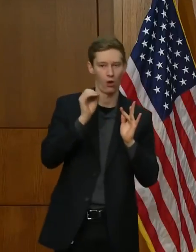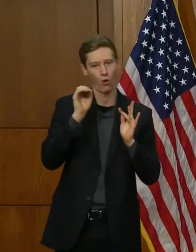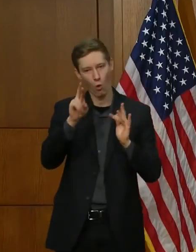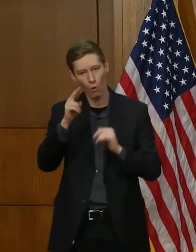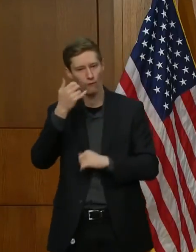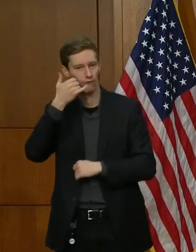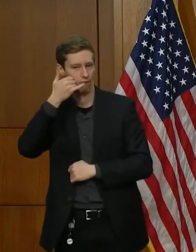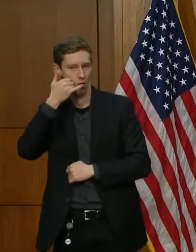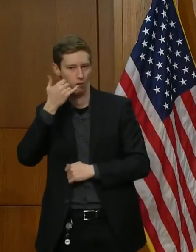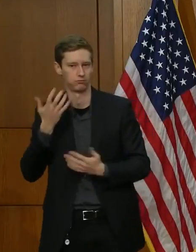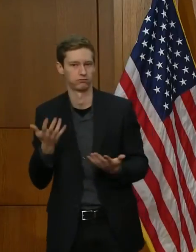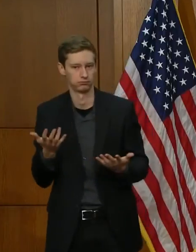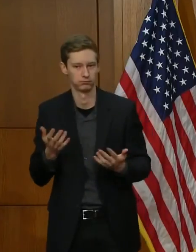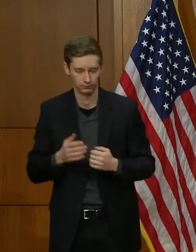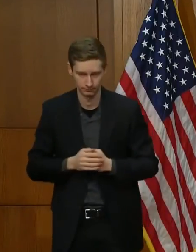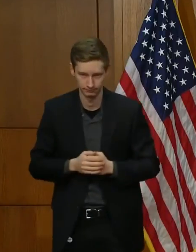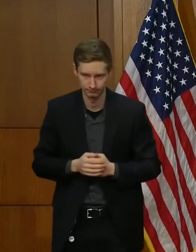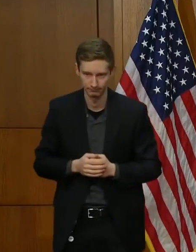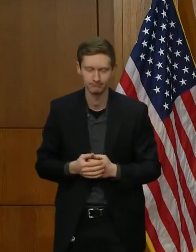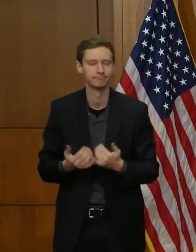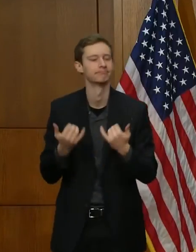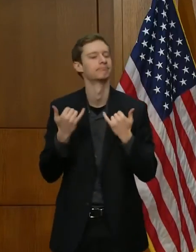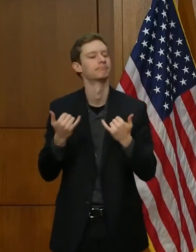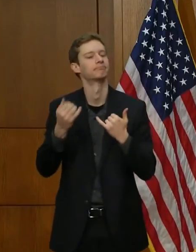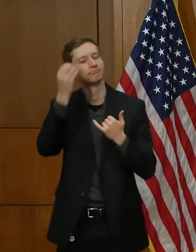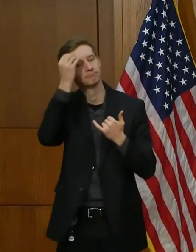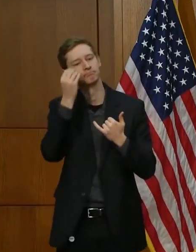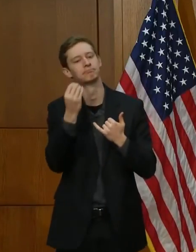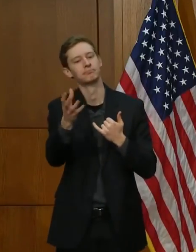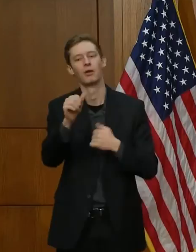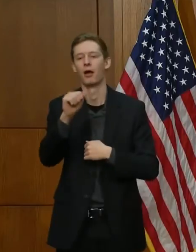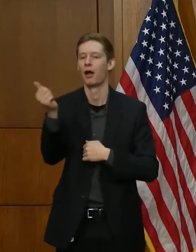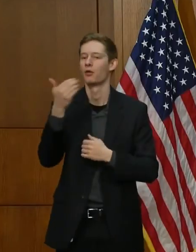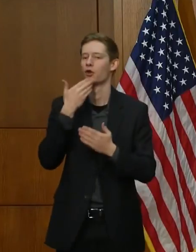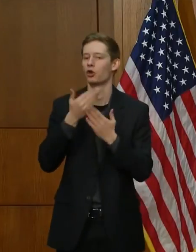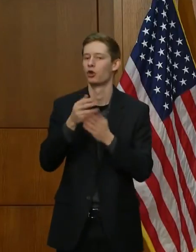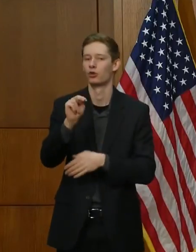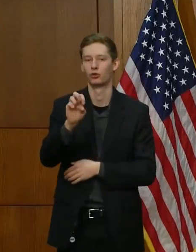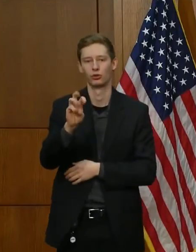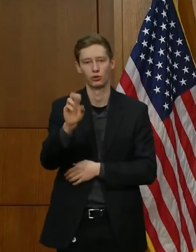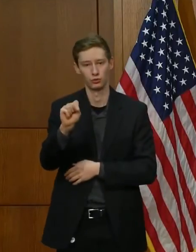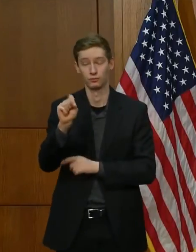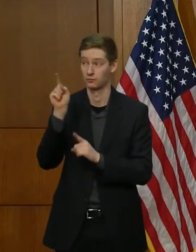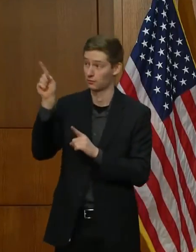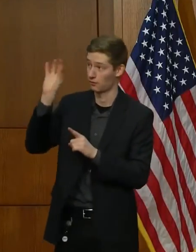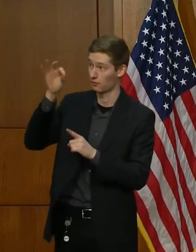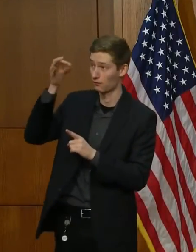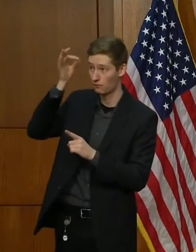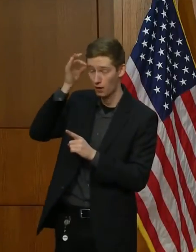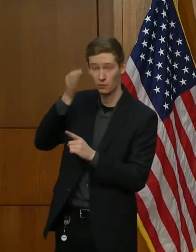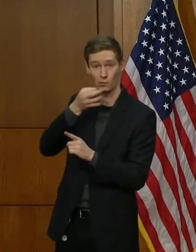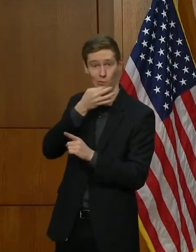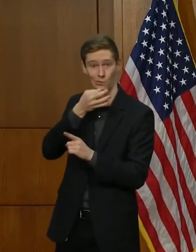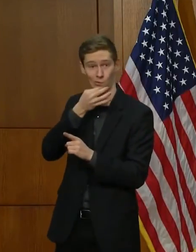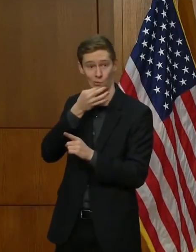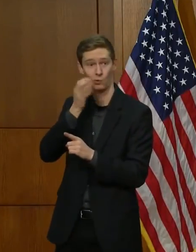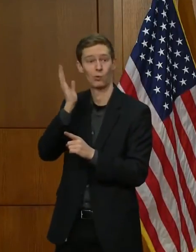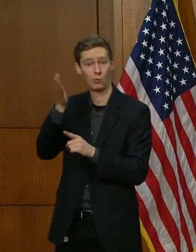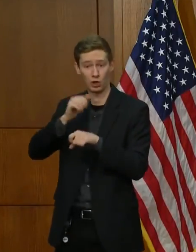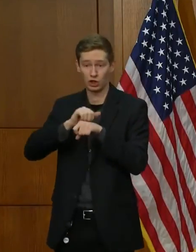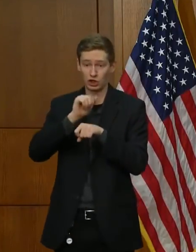I also want to share some other good news. The federal government will soon start shipping additional doses to certain